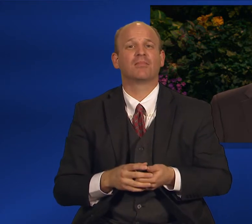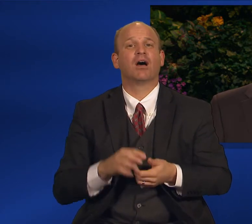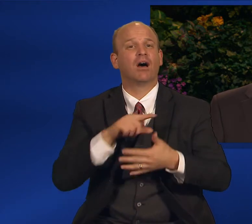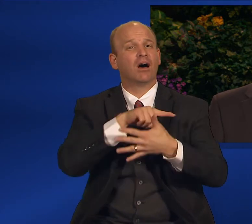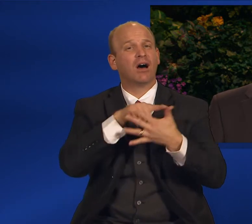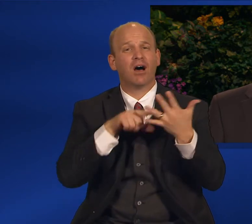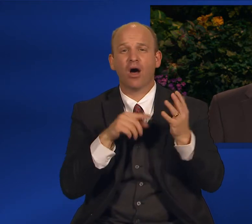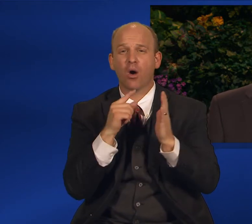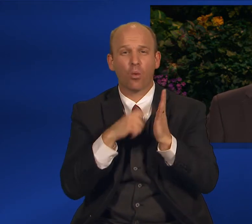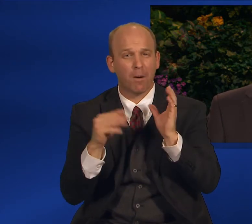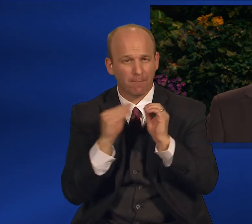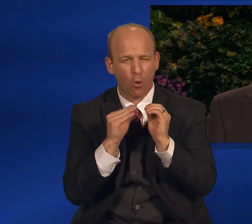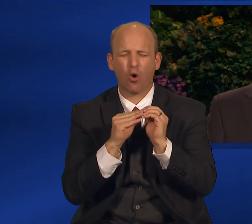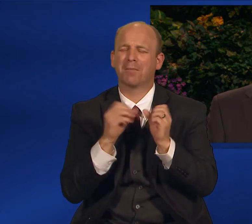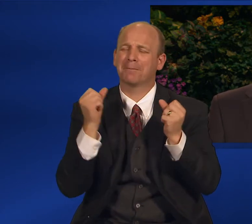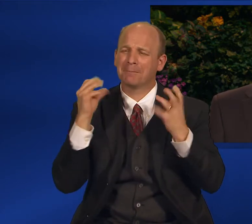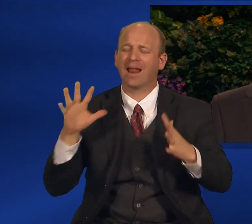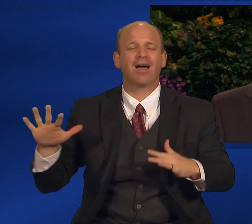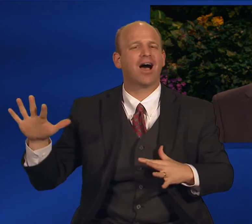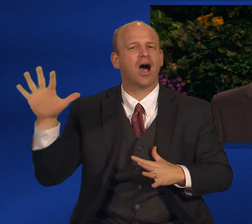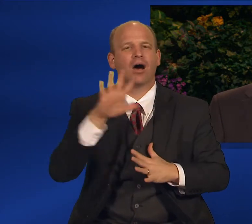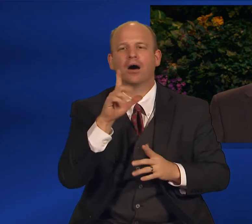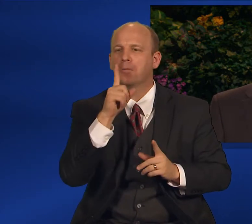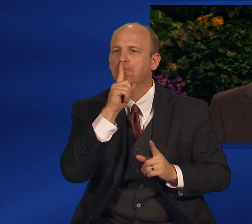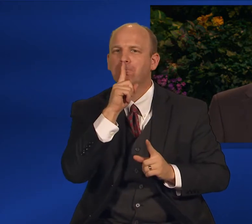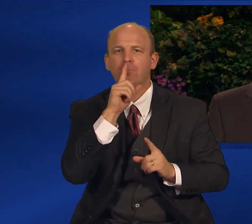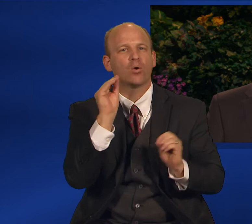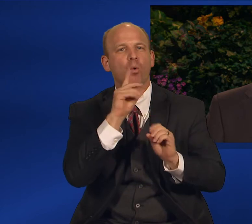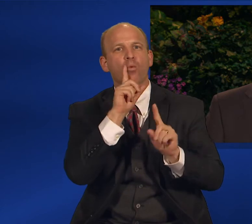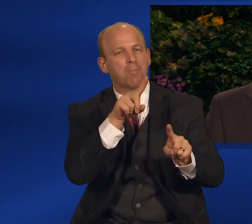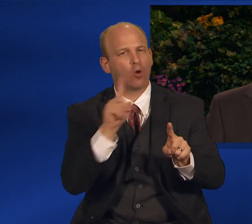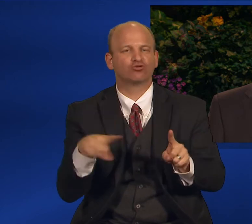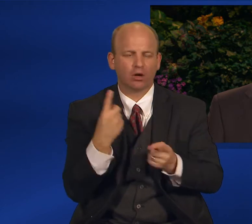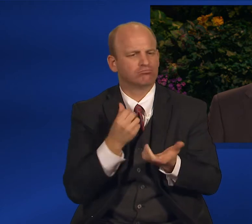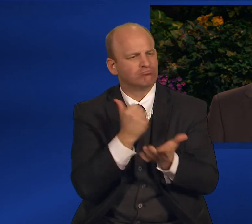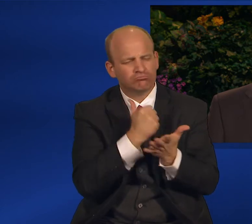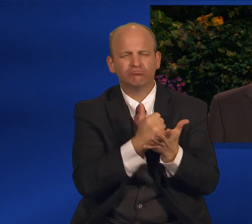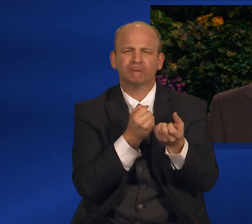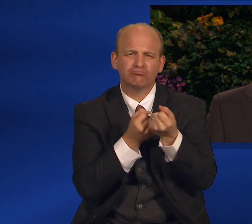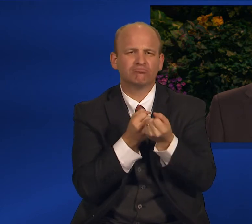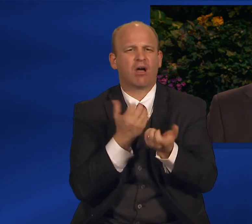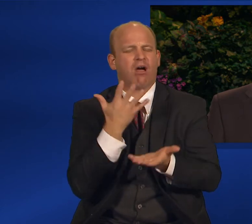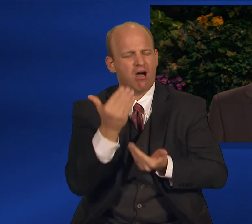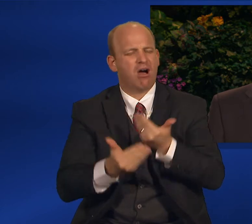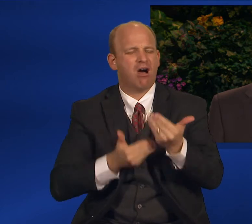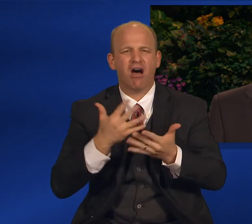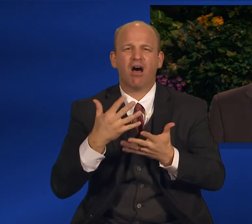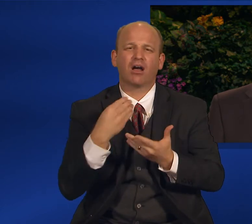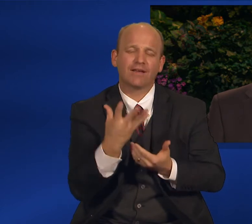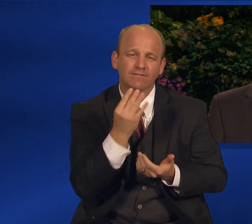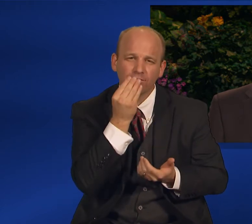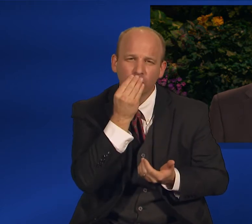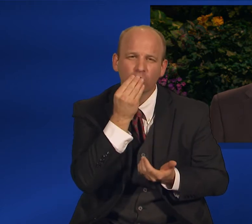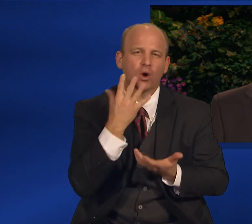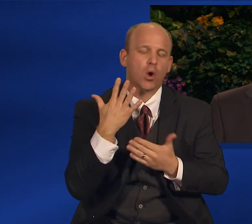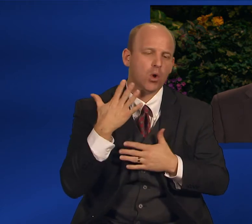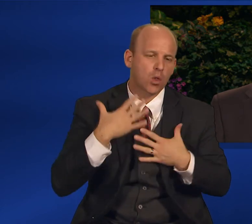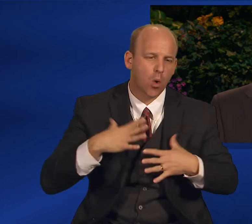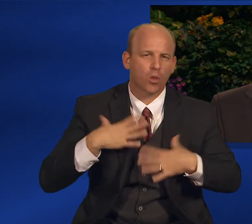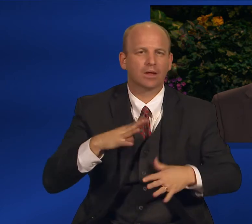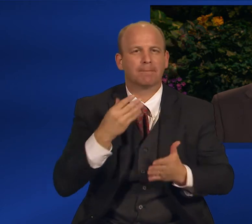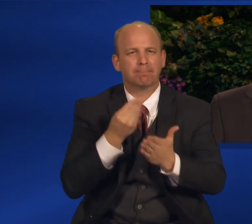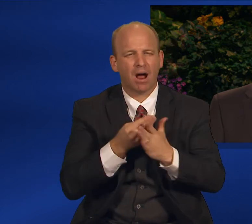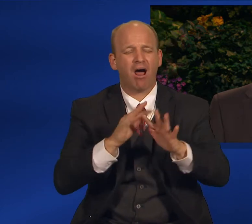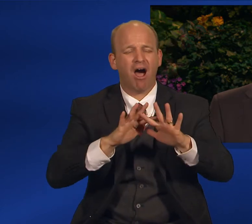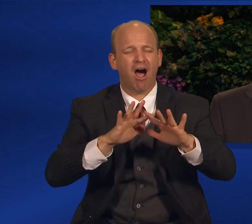care, and a thousand other forms of comfort and compassion by which we may participate in the Christ-like work of